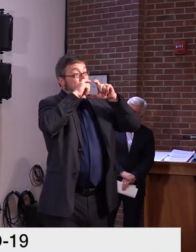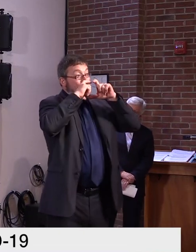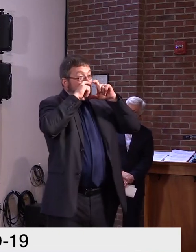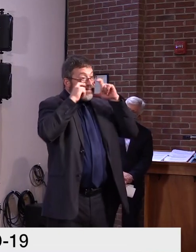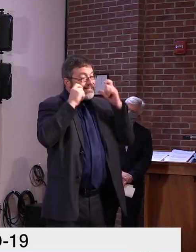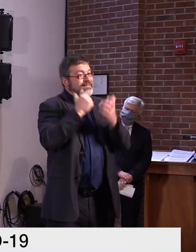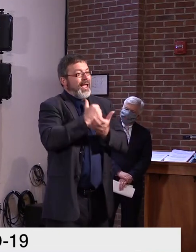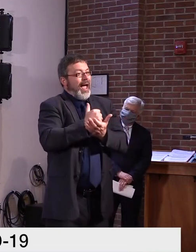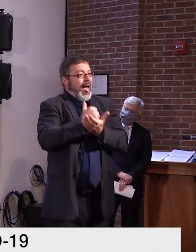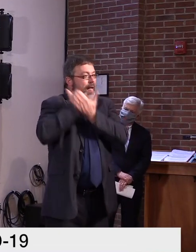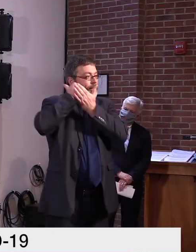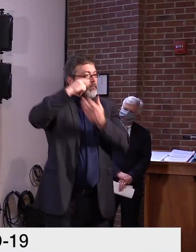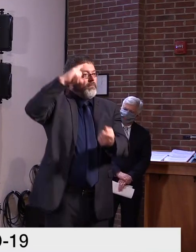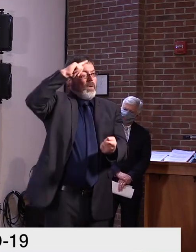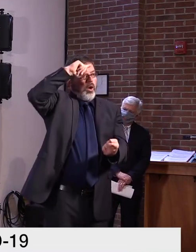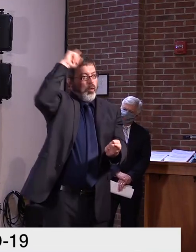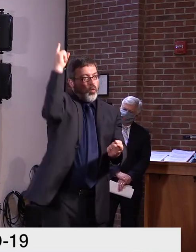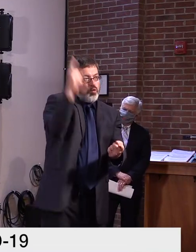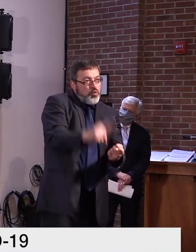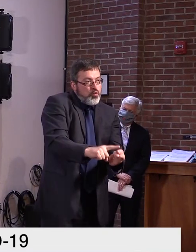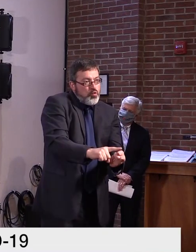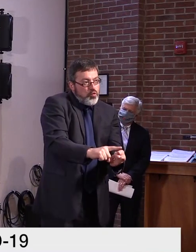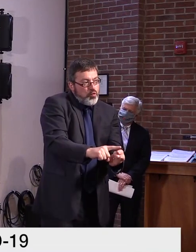part of our population in general.